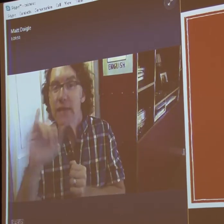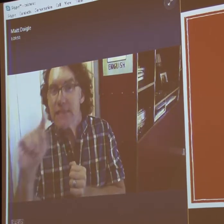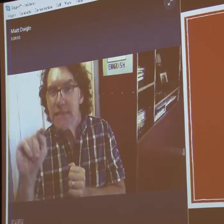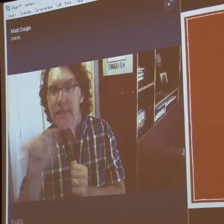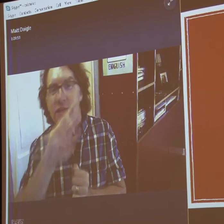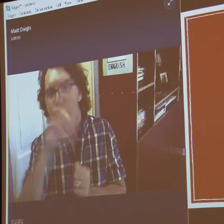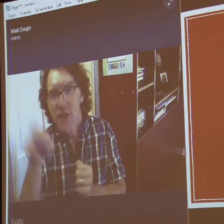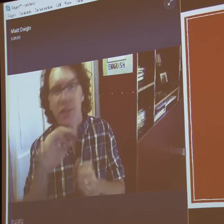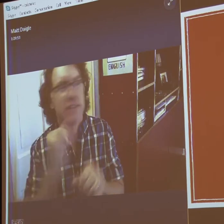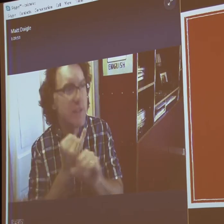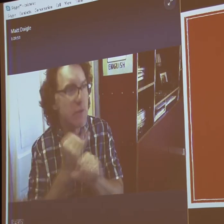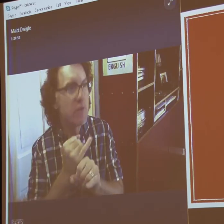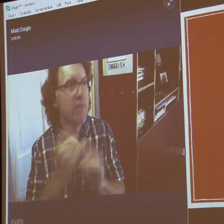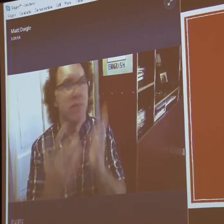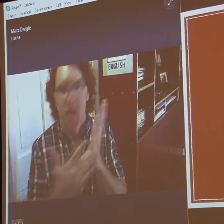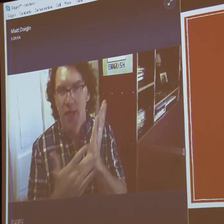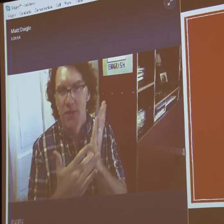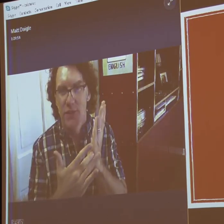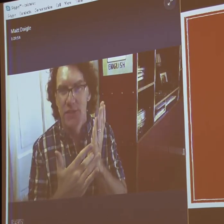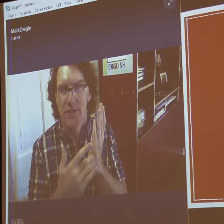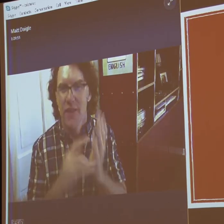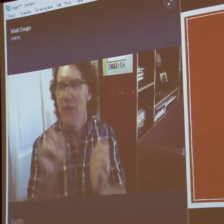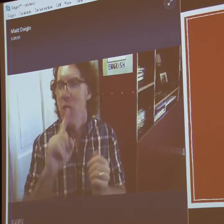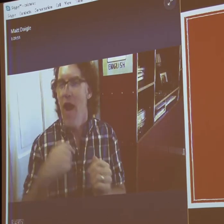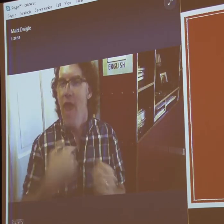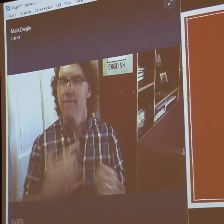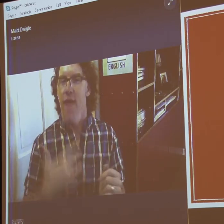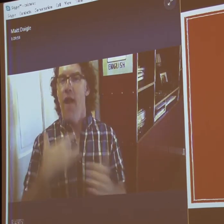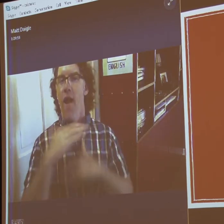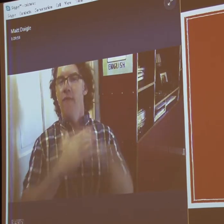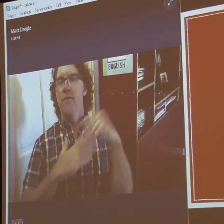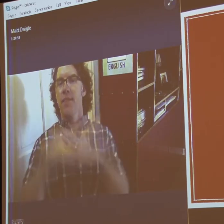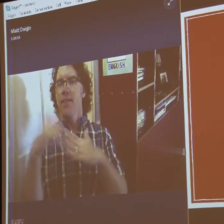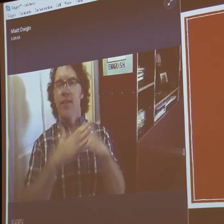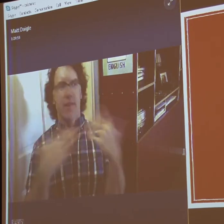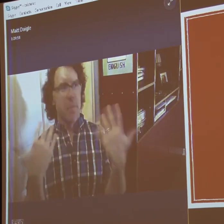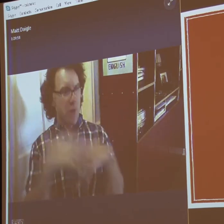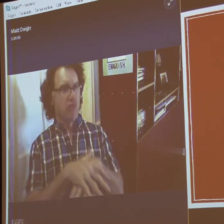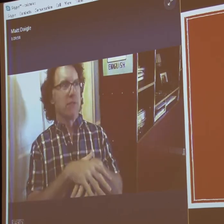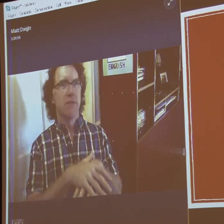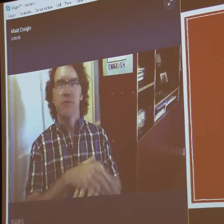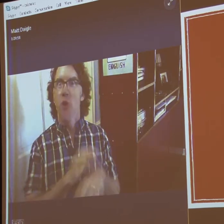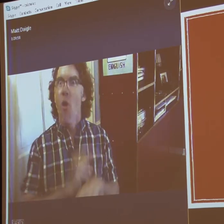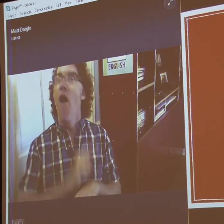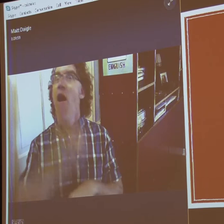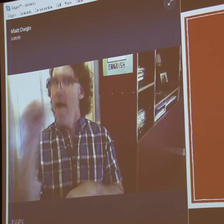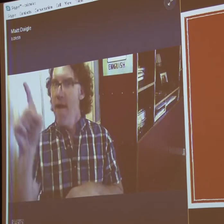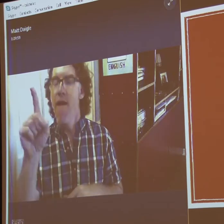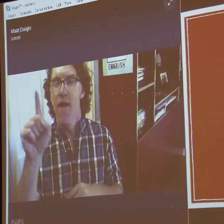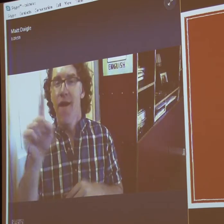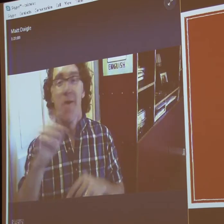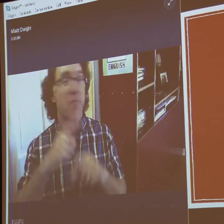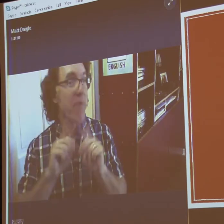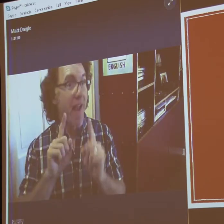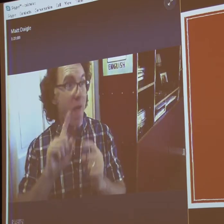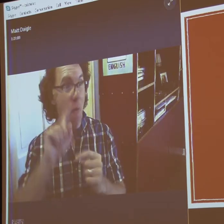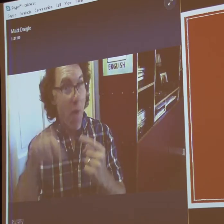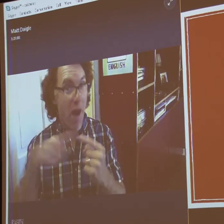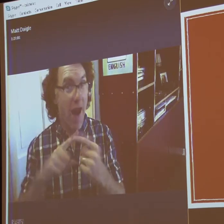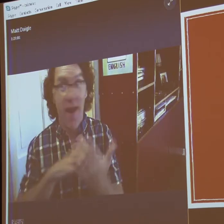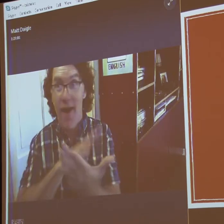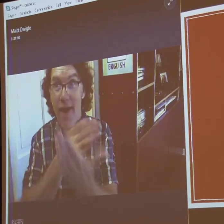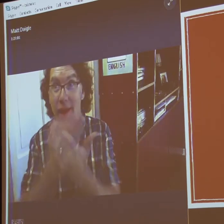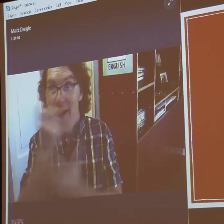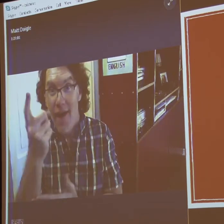for the deaf that is under the offices of the Rochester Institute of Technology. And I felt great. Because I had already been